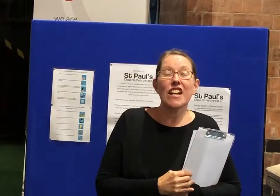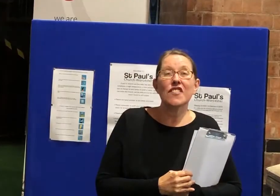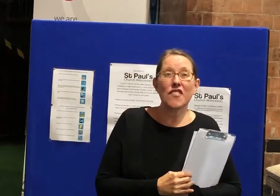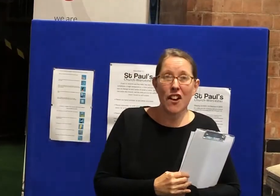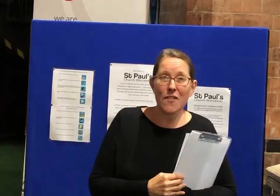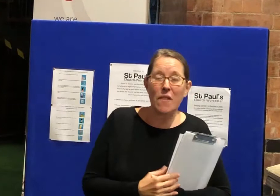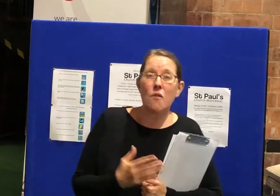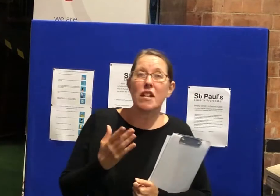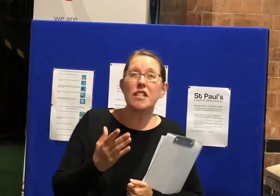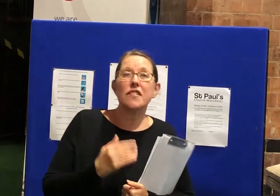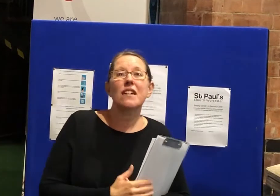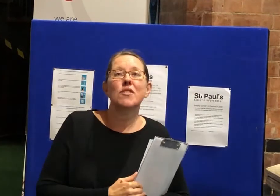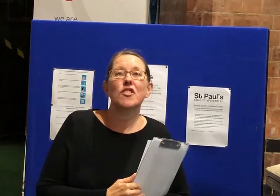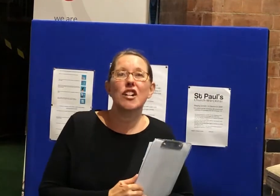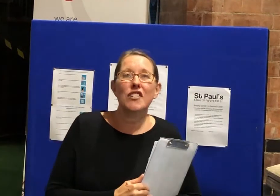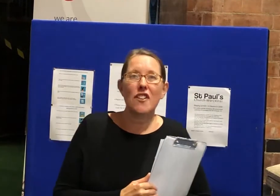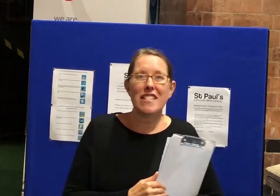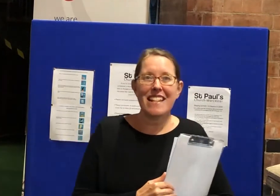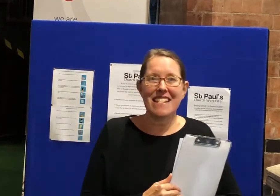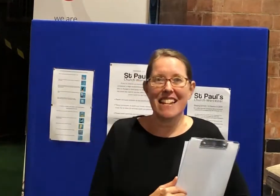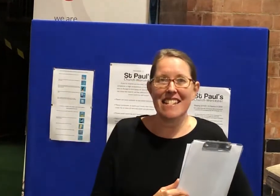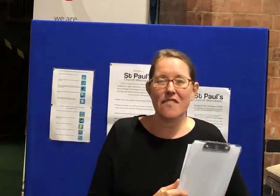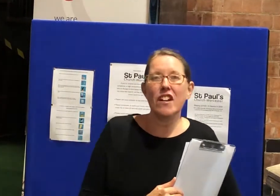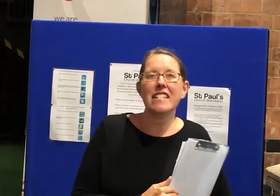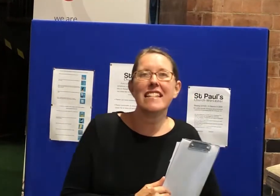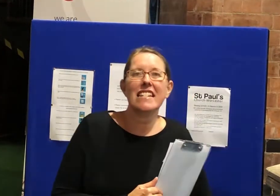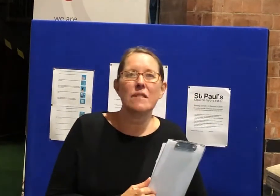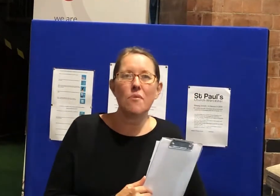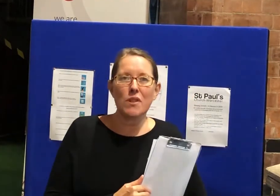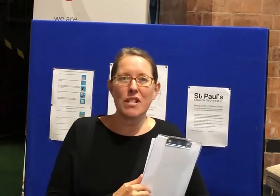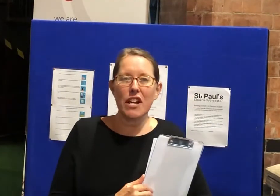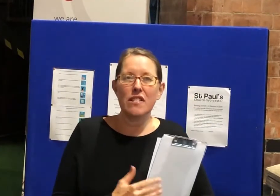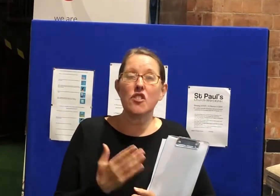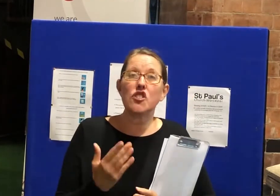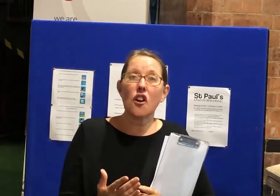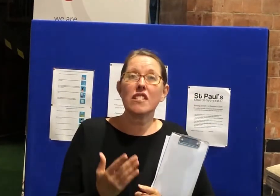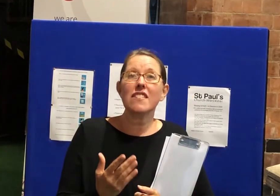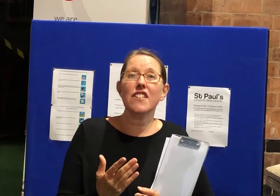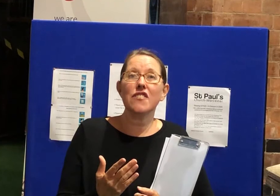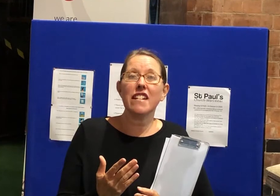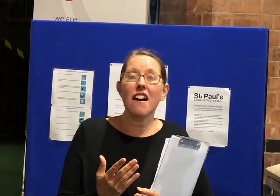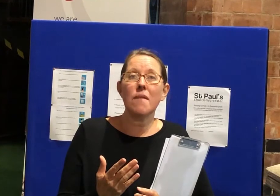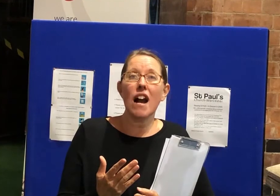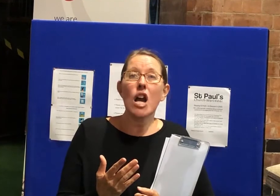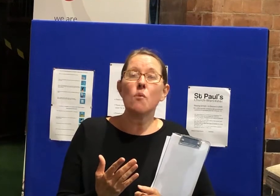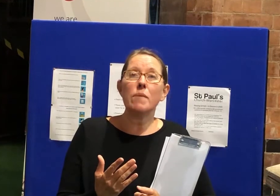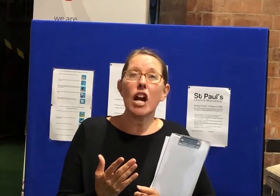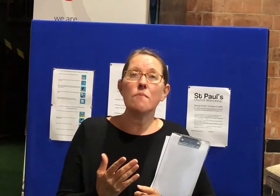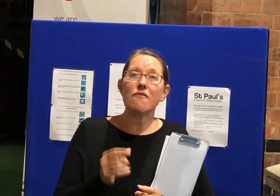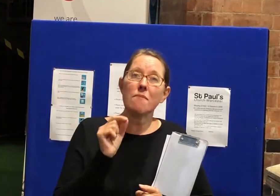So when you come to church on Sunday, it's the first thing that it's important to know is that the Doctor's Surgery Capa will be open from